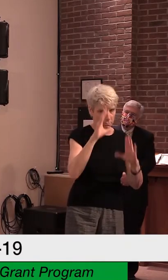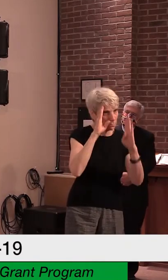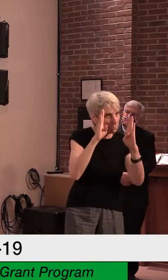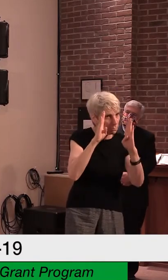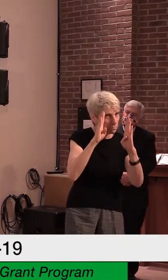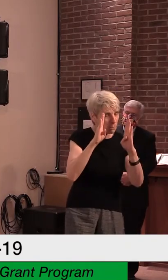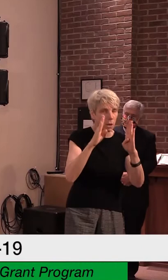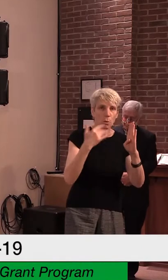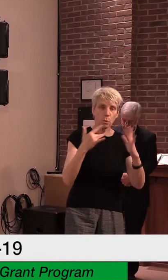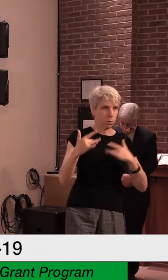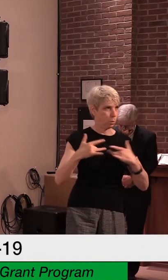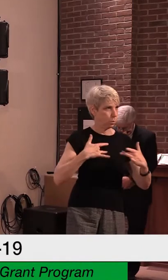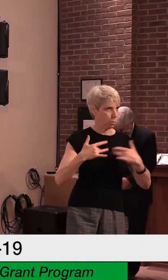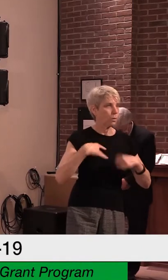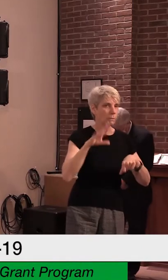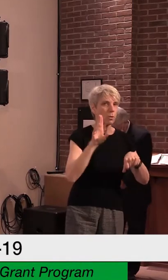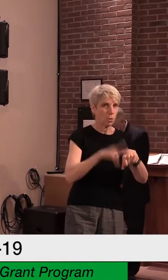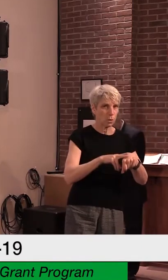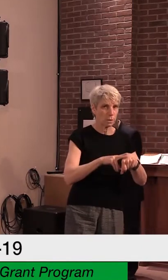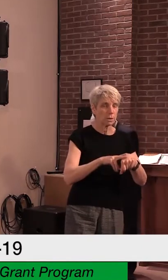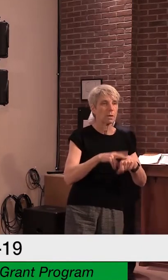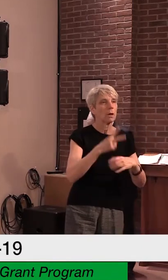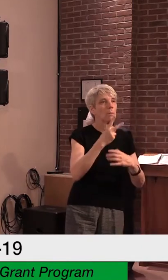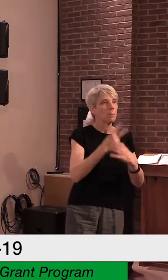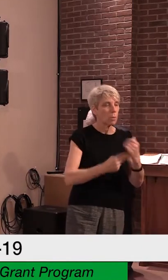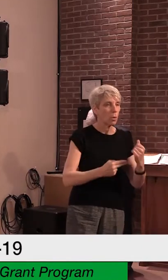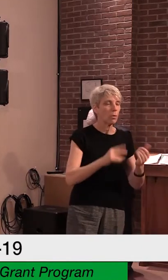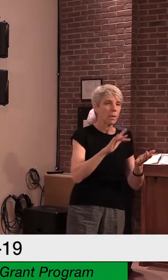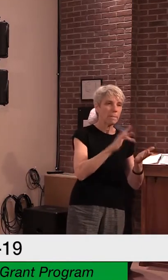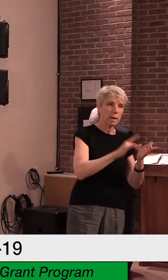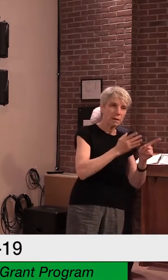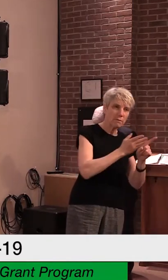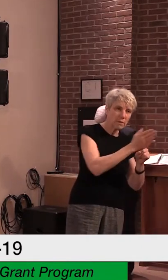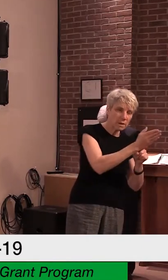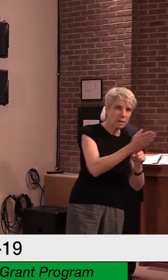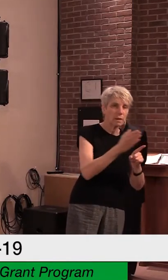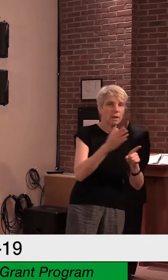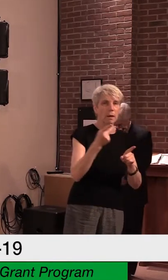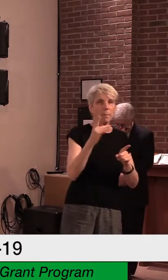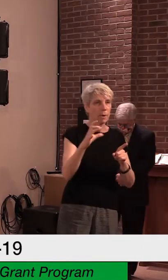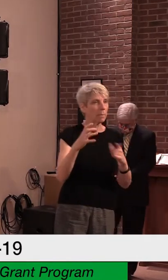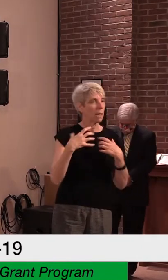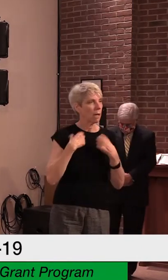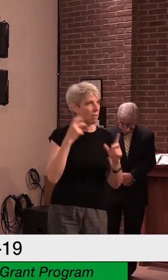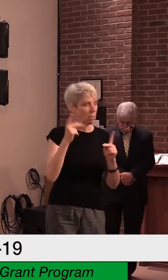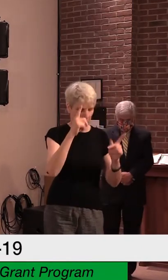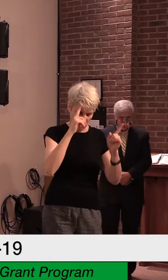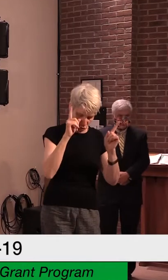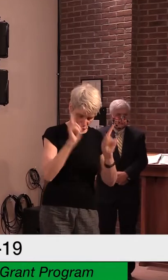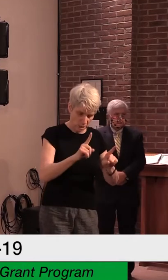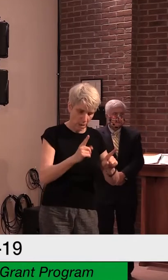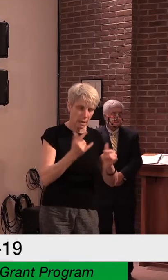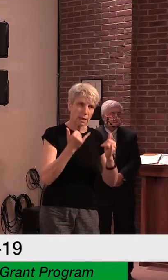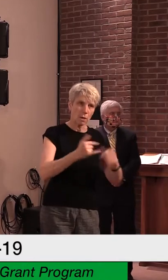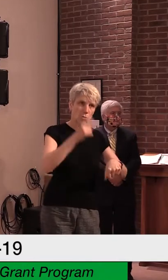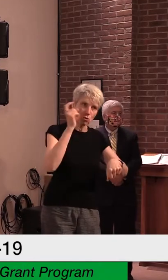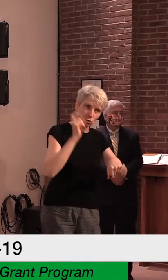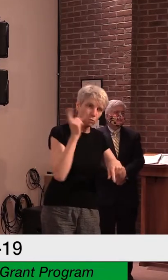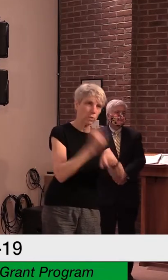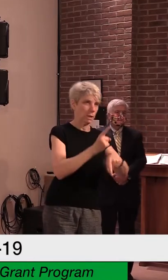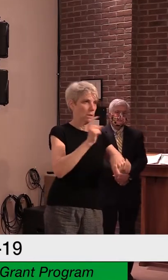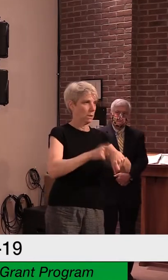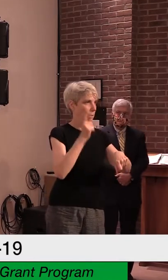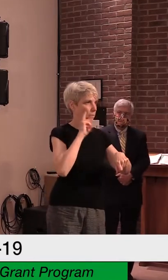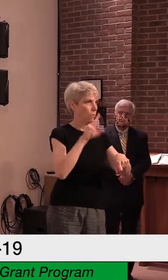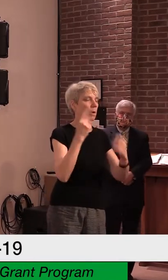today all of the reasons that the medical and the public health community believe it's the right time for Vermont to reopen its schools, since